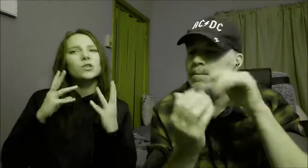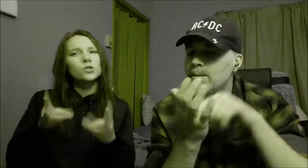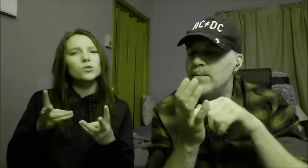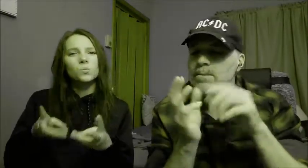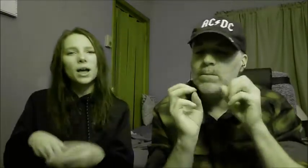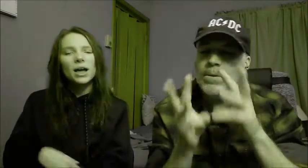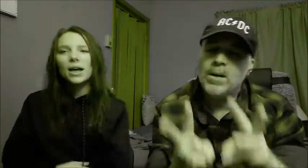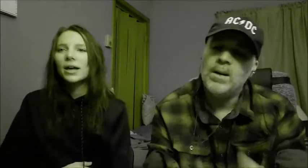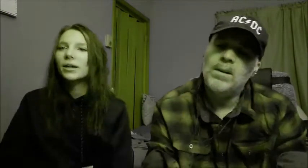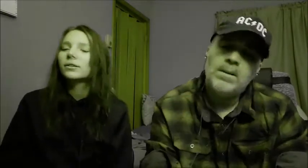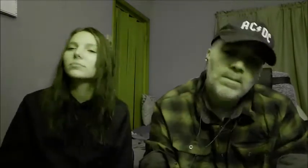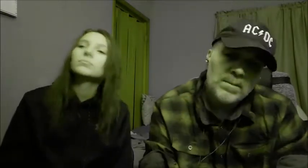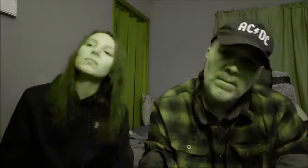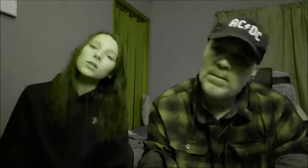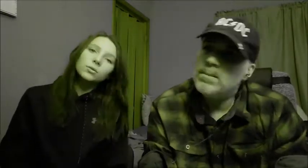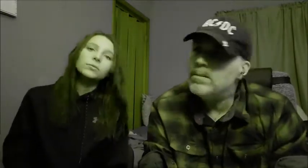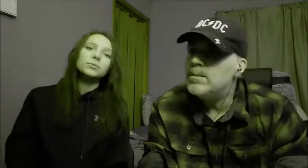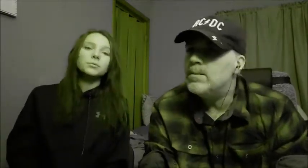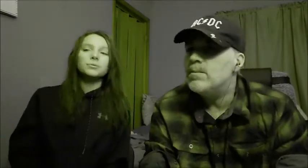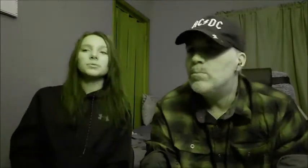this the way? Come,